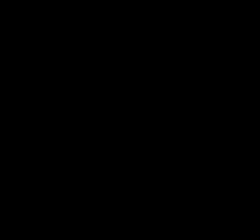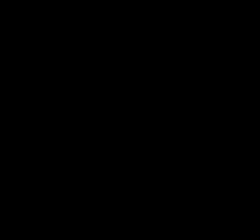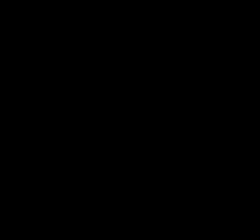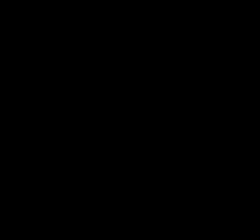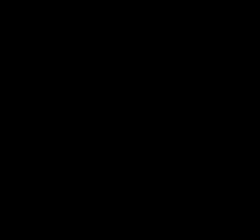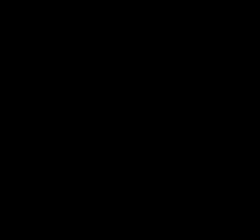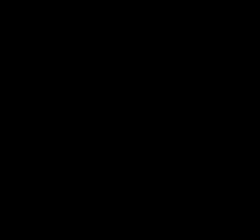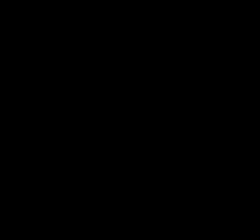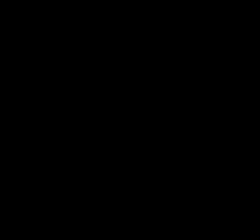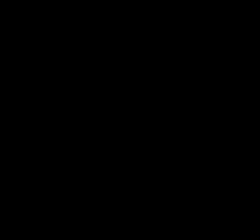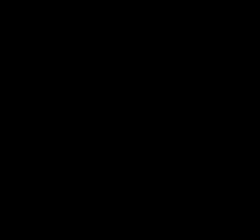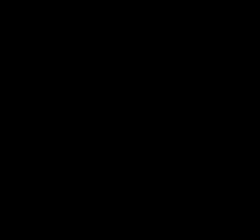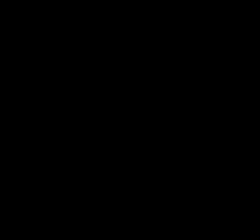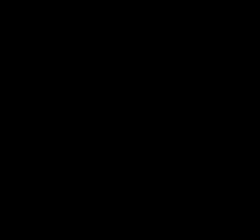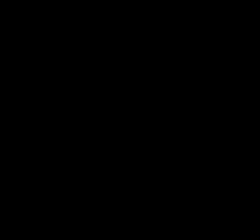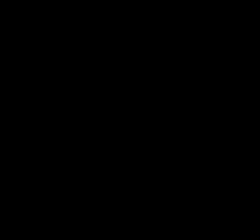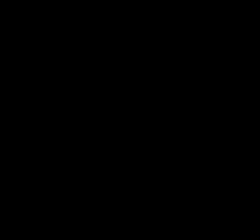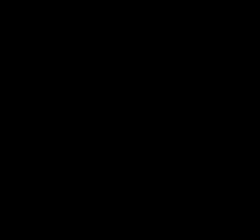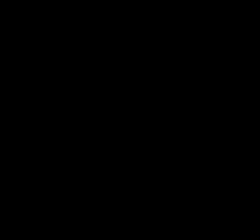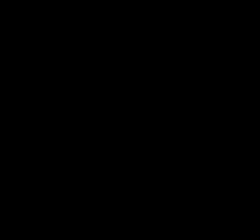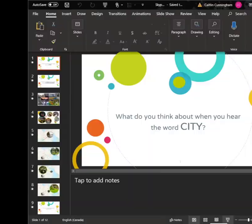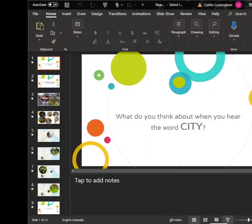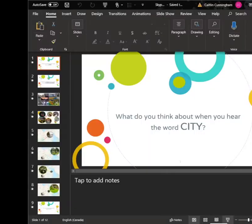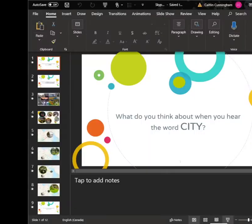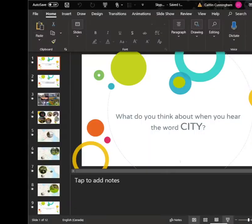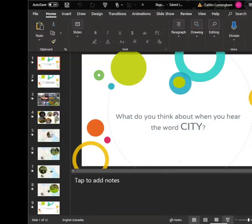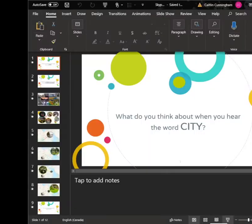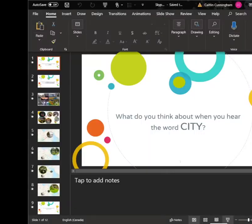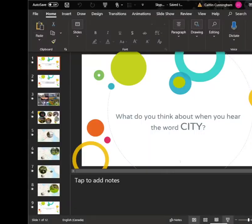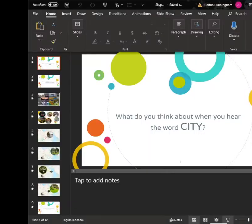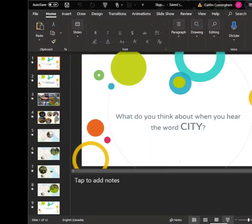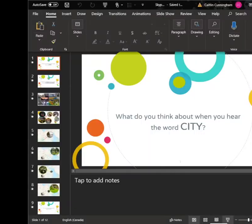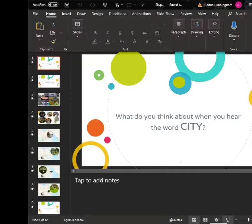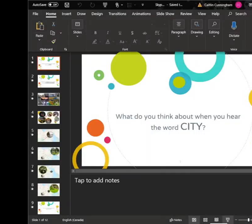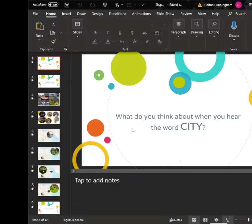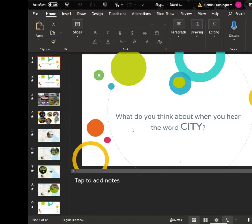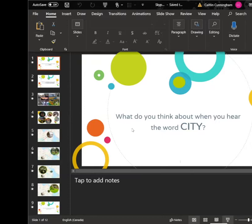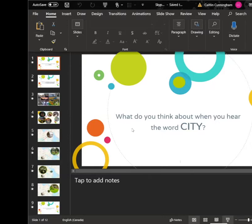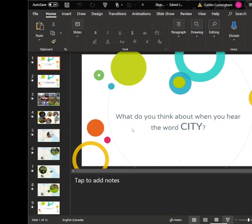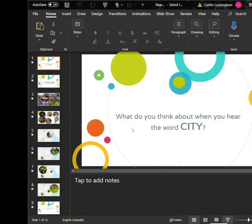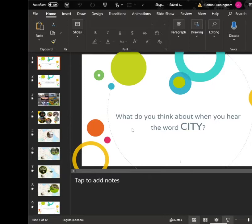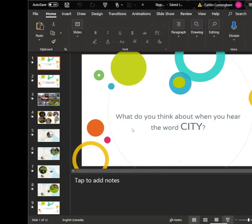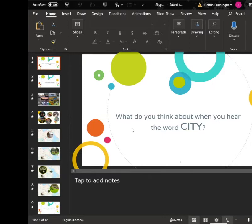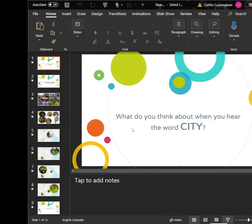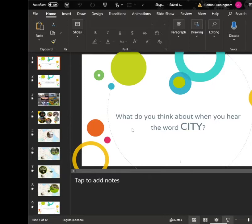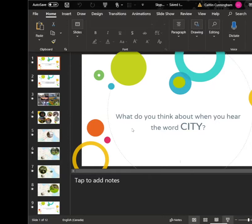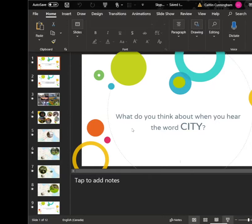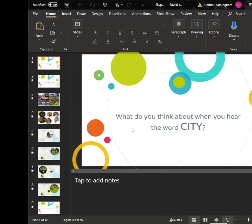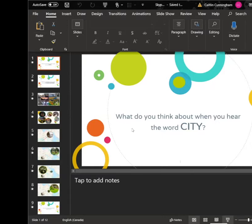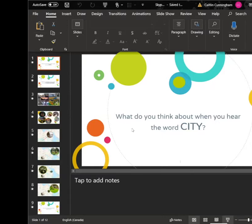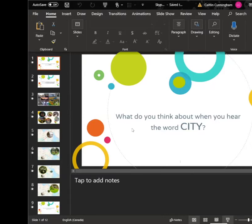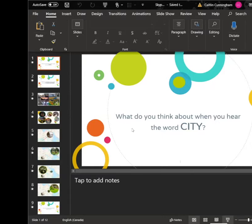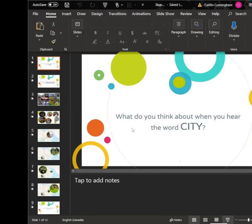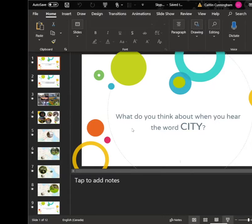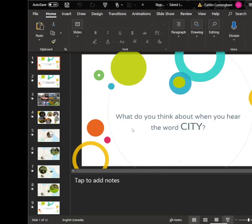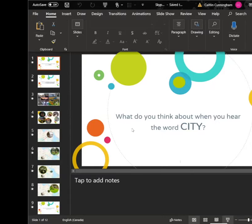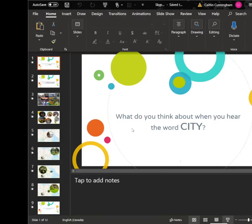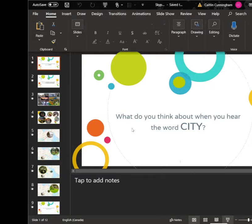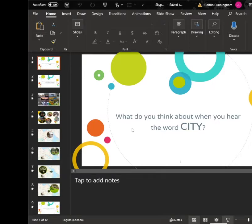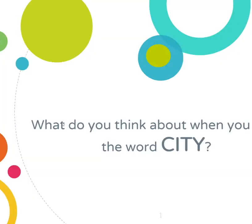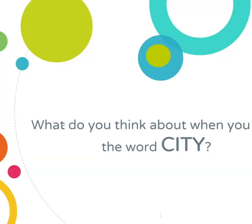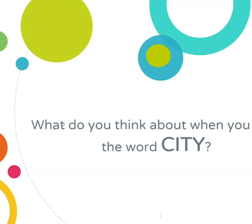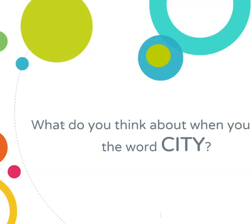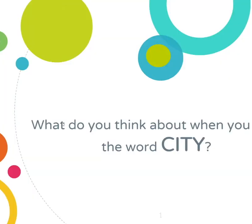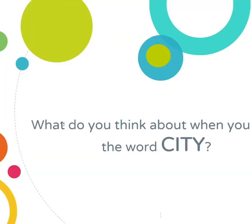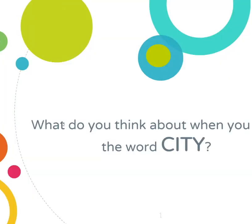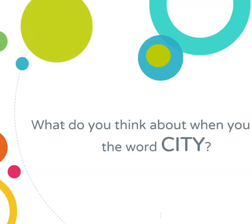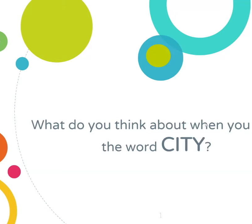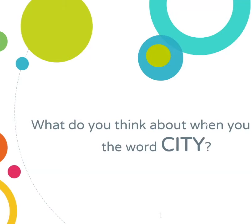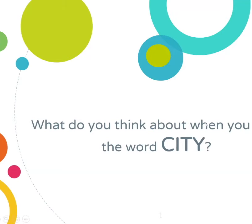can